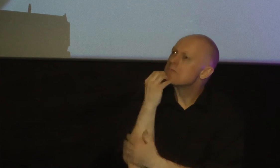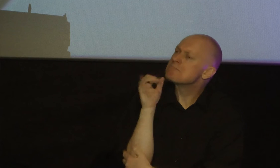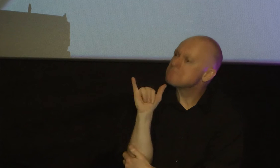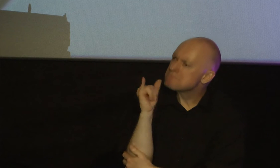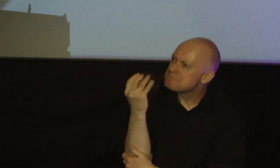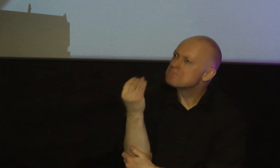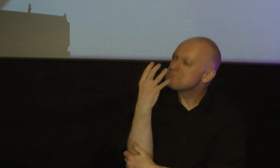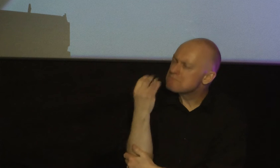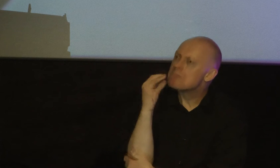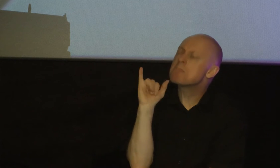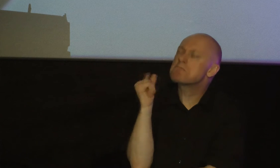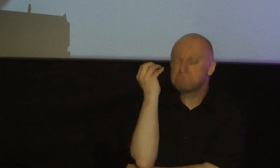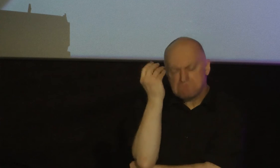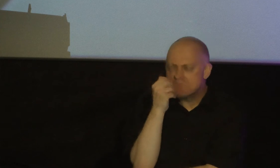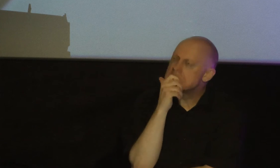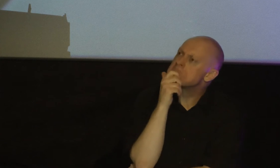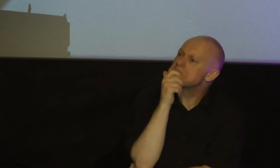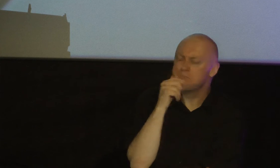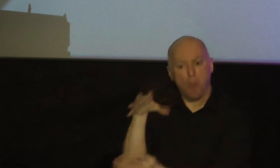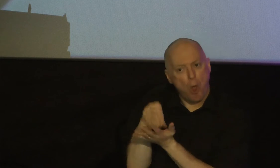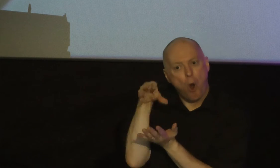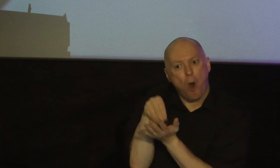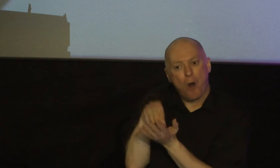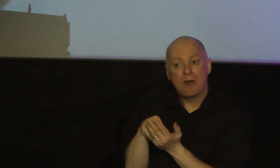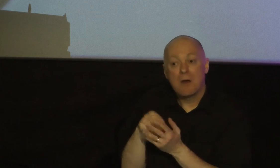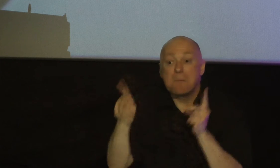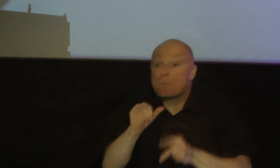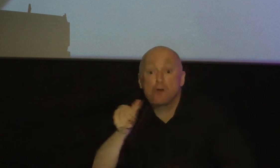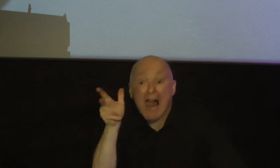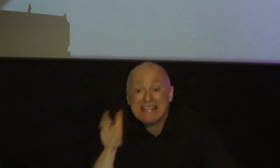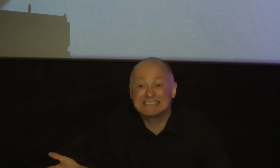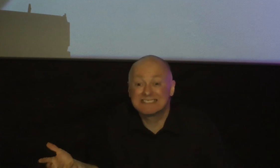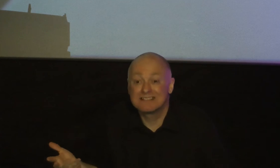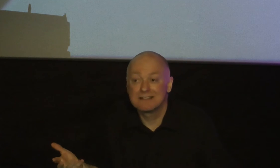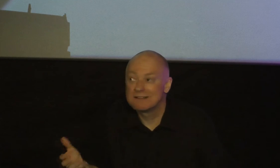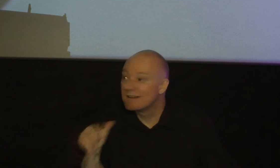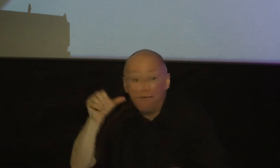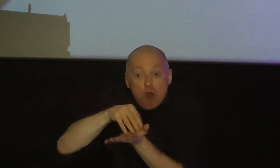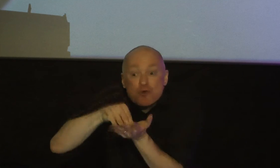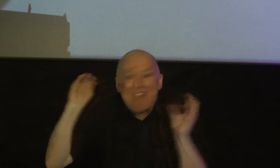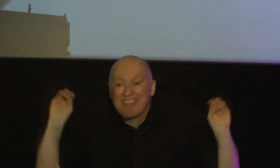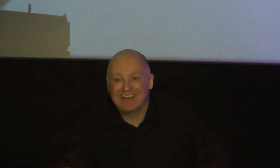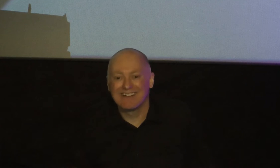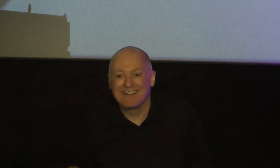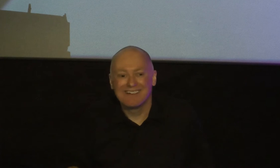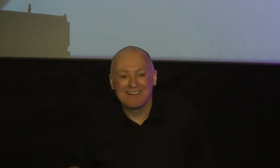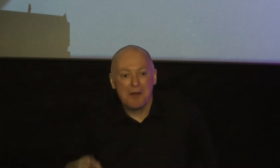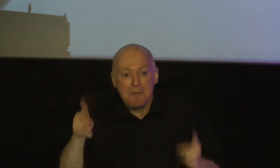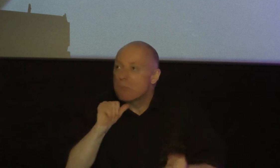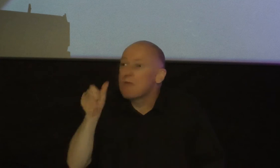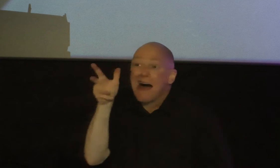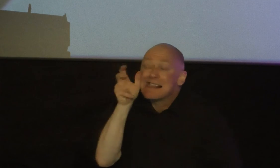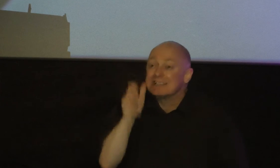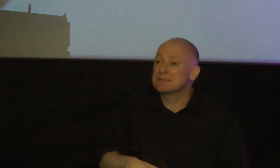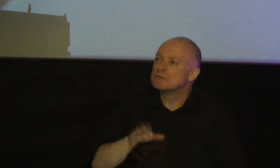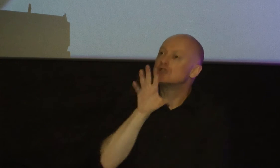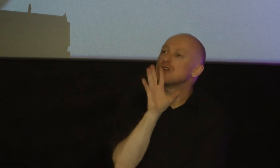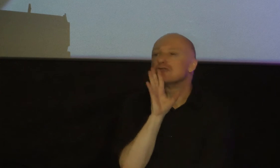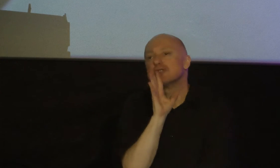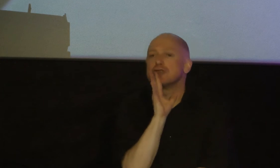is a fruitful learner but people who don't listen they don't learn anything people that don't listen they just talk and they talk and